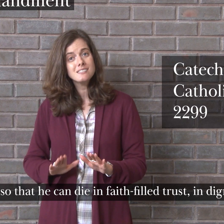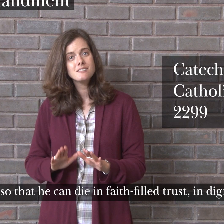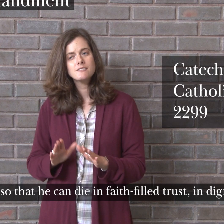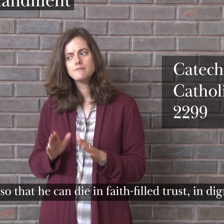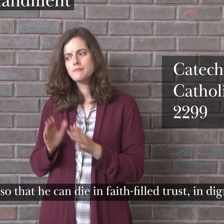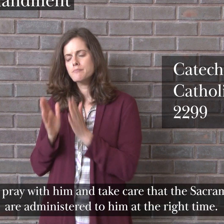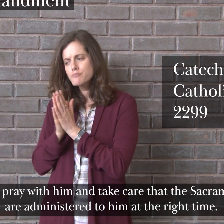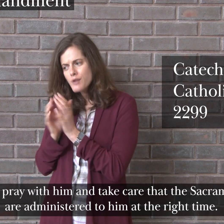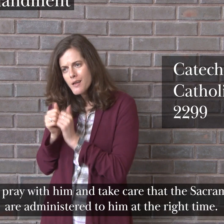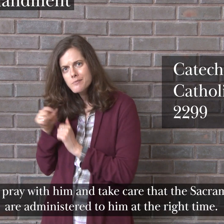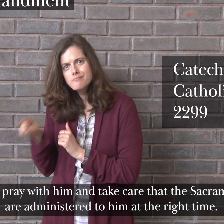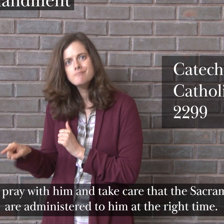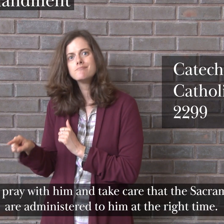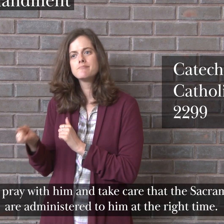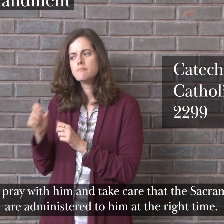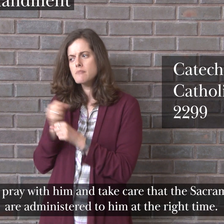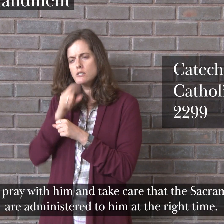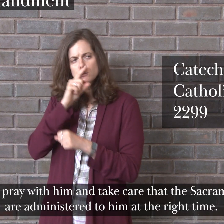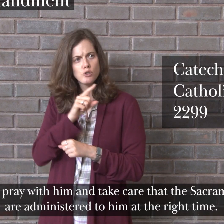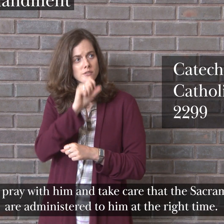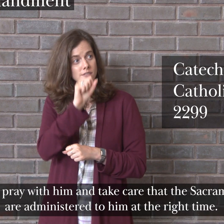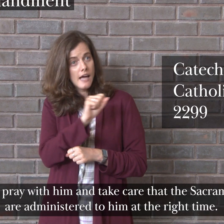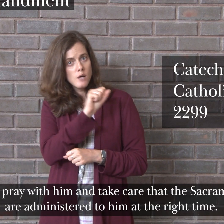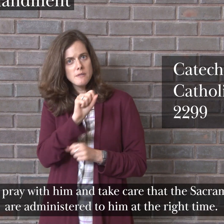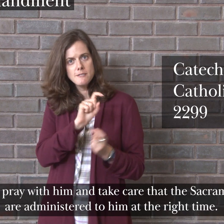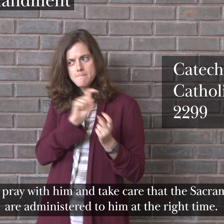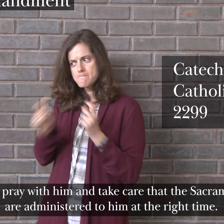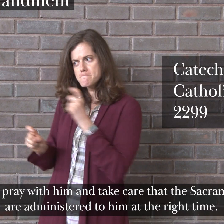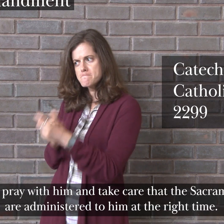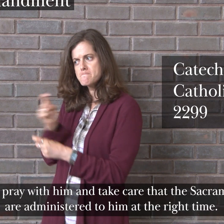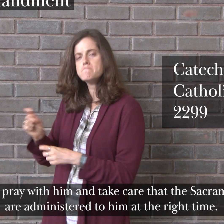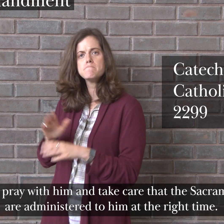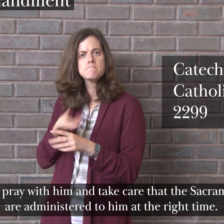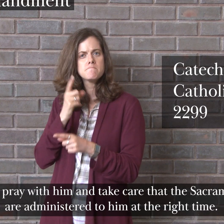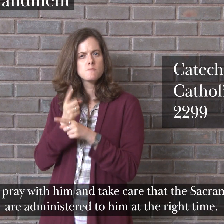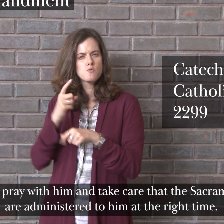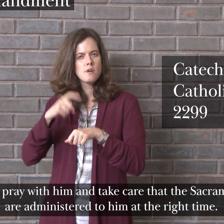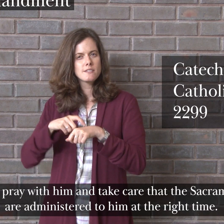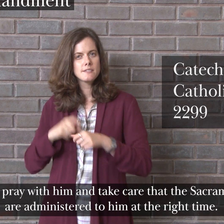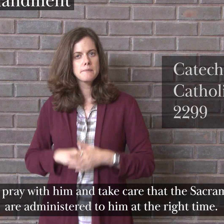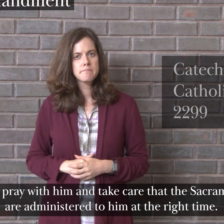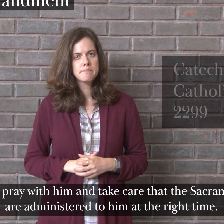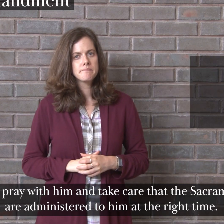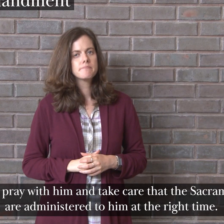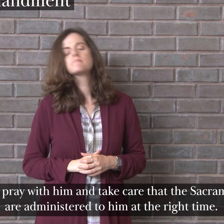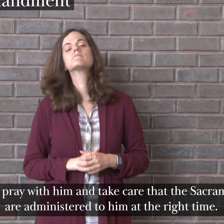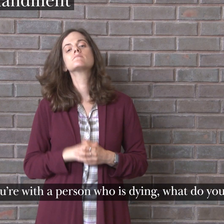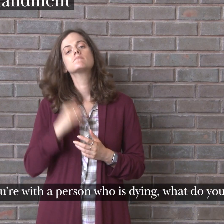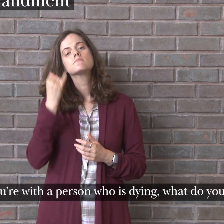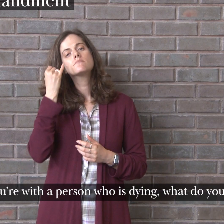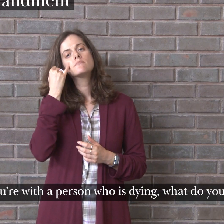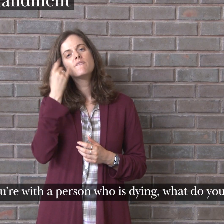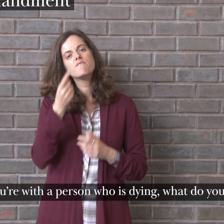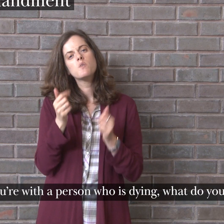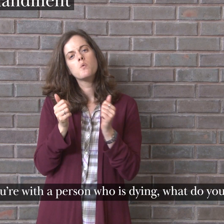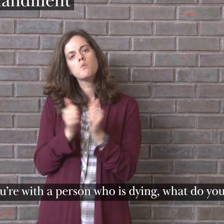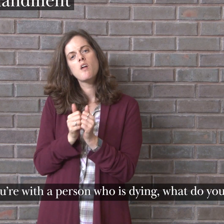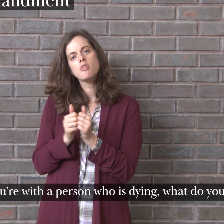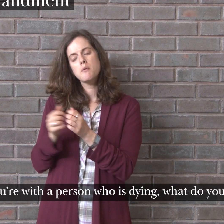They pray with him and take care that the sacraments are administered to him at the right time. If you are with a